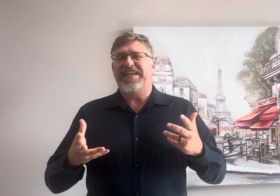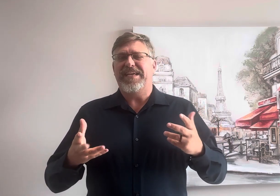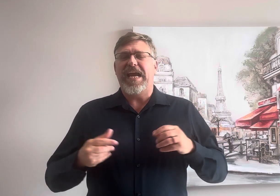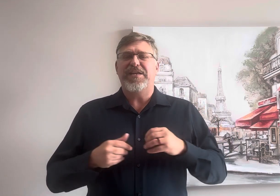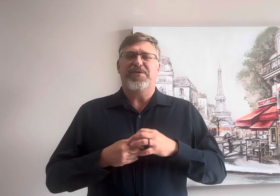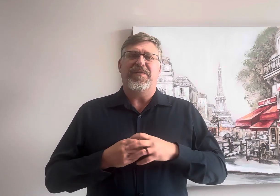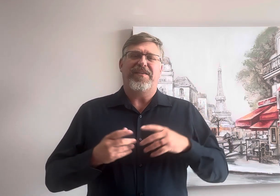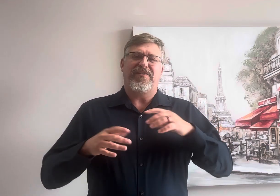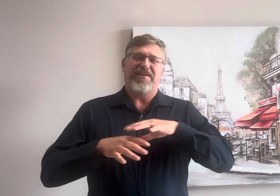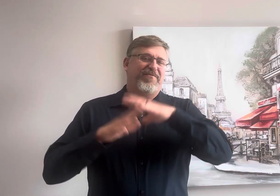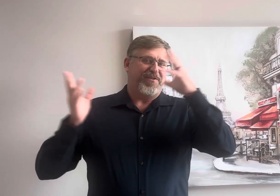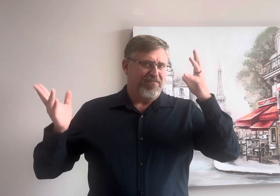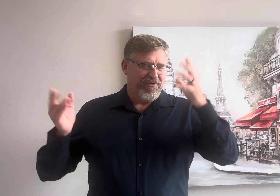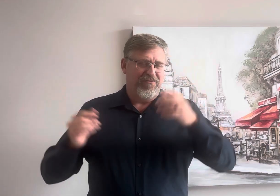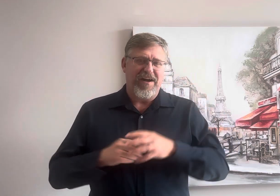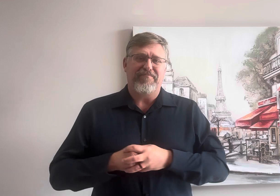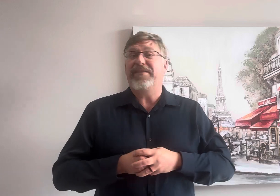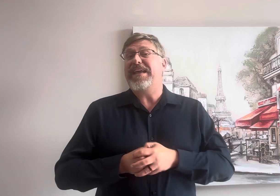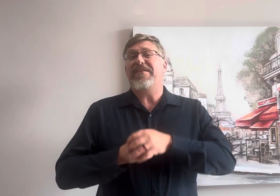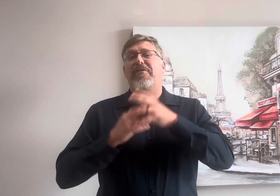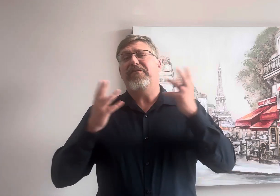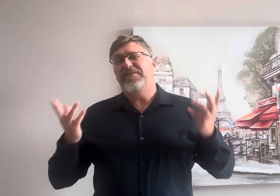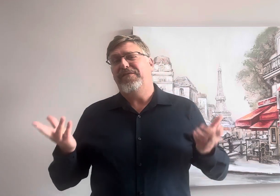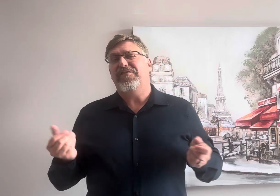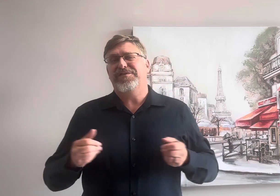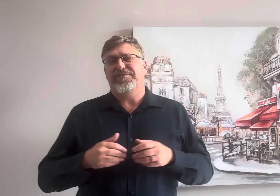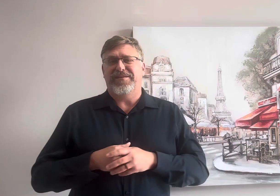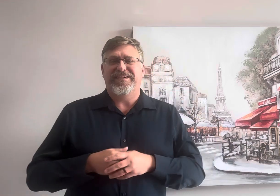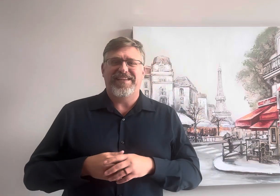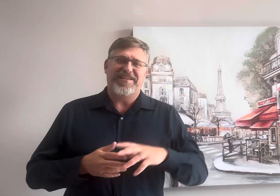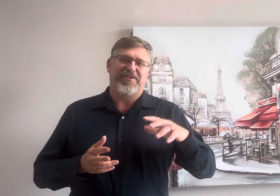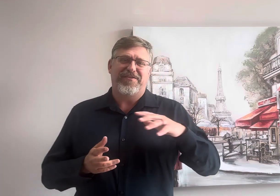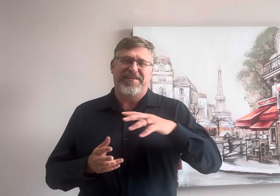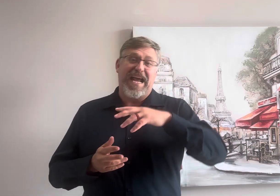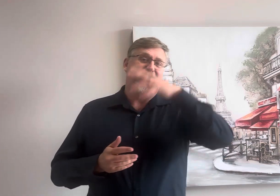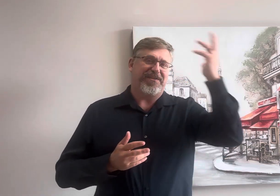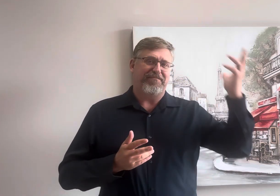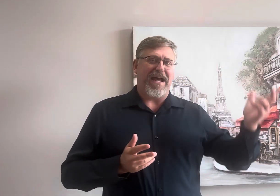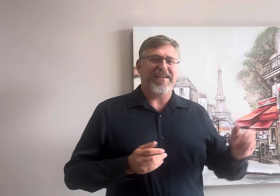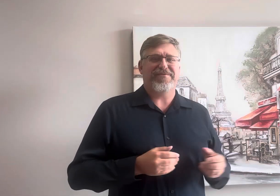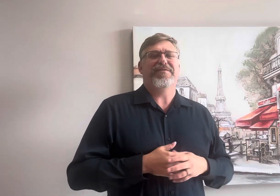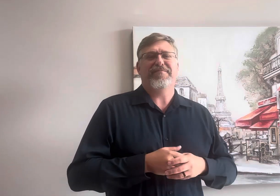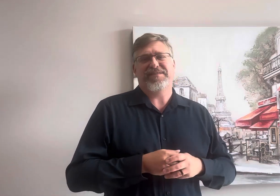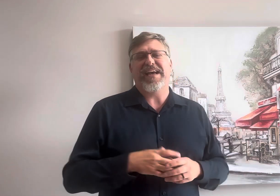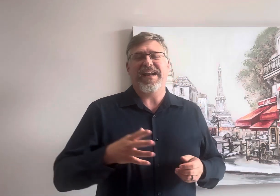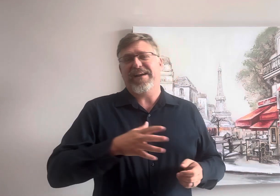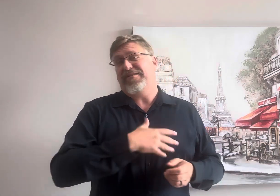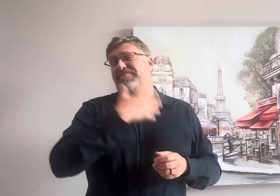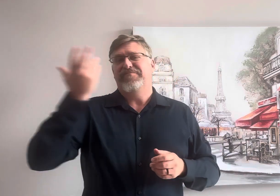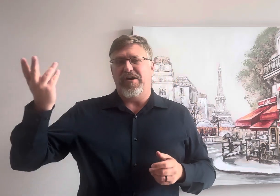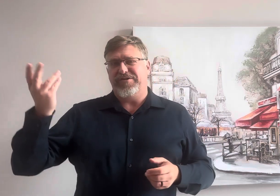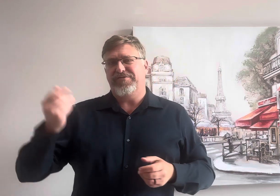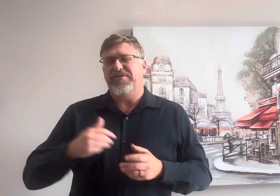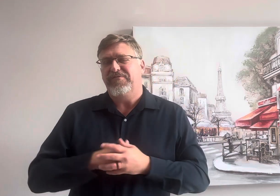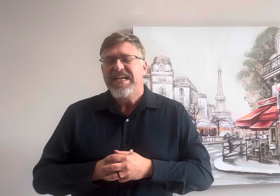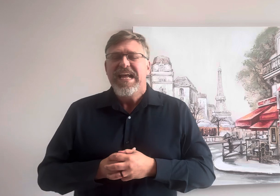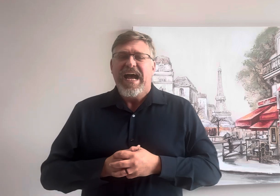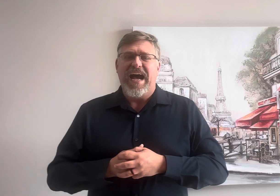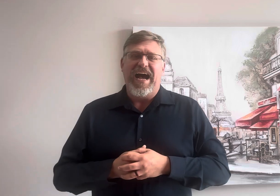engaged with her and she blew up but then all the false stories that her dad was a pastor and upset at her not true um